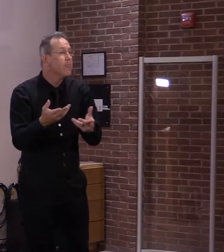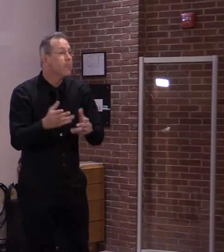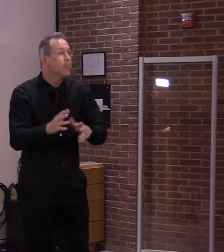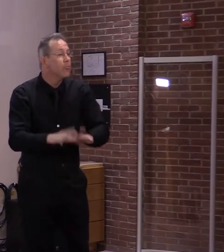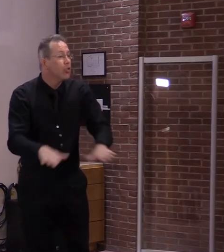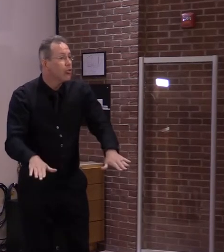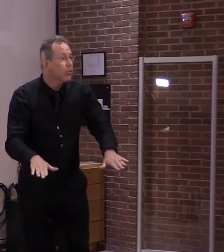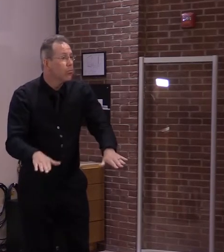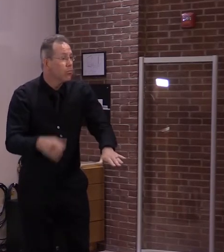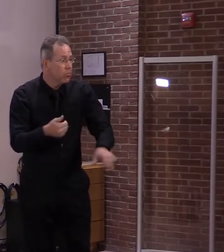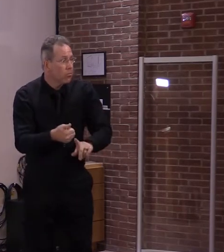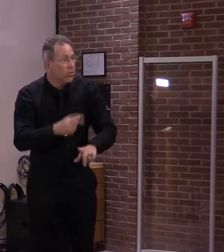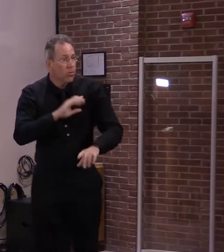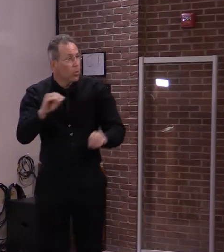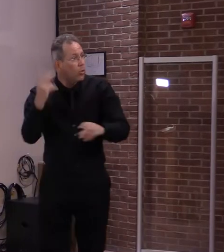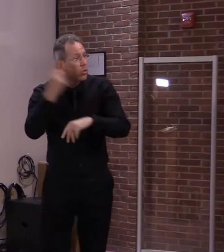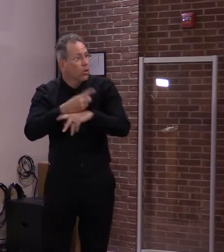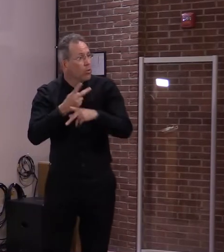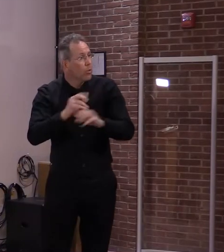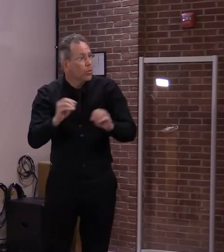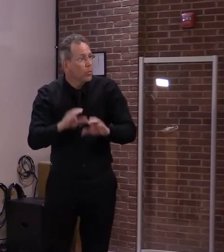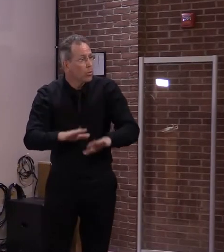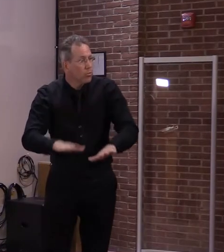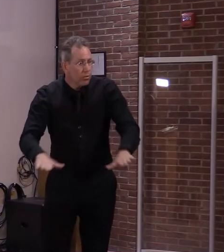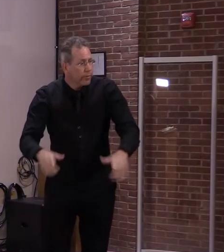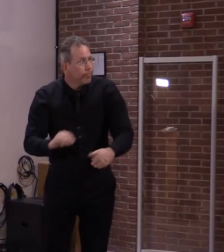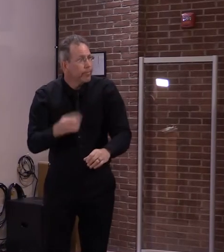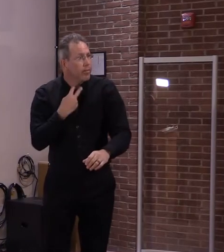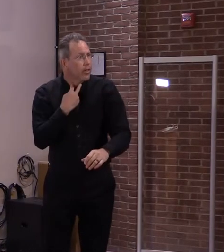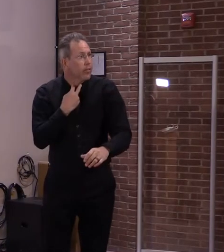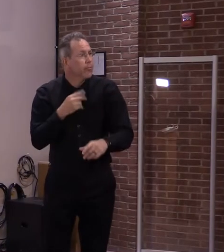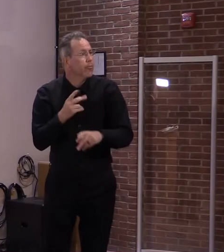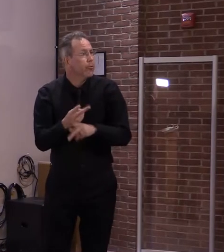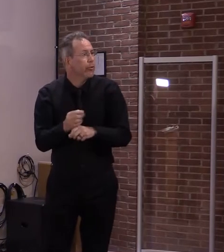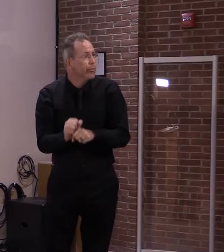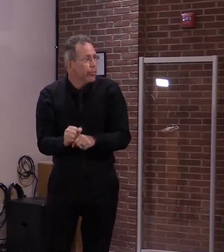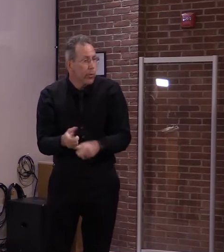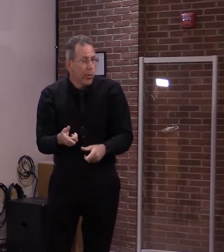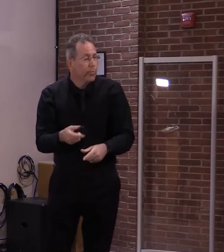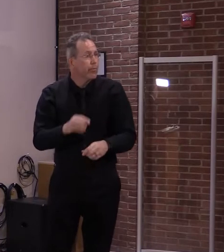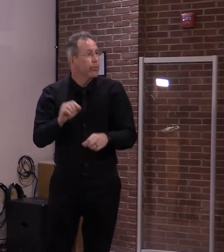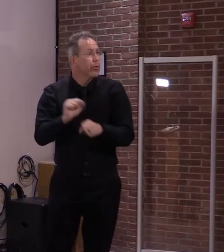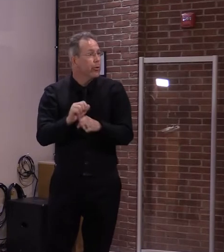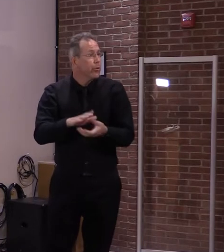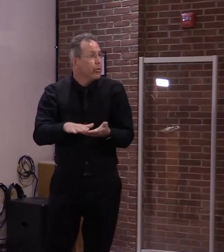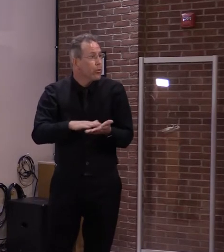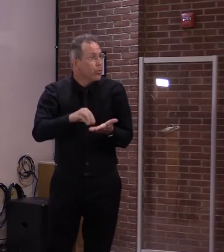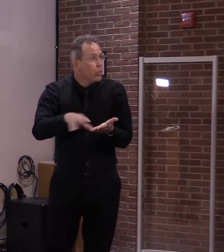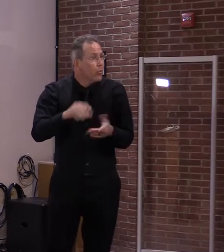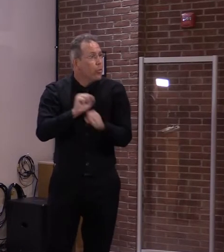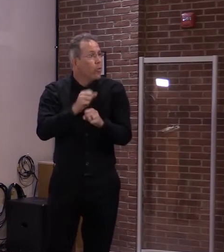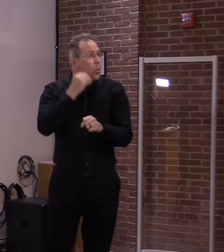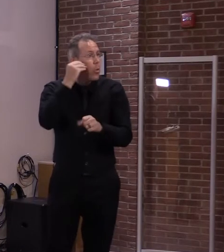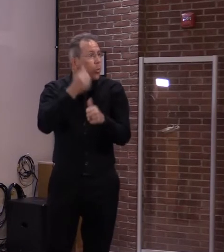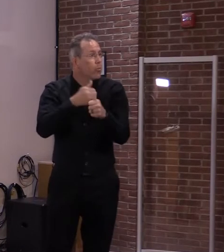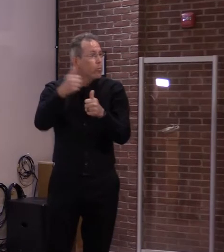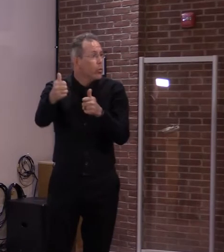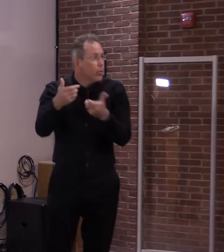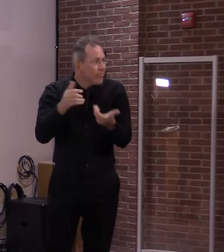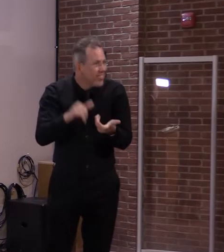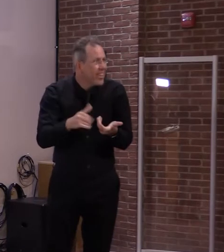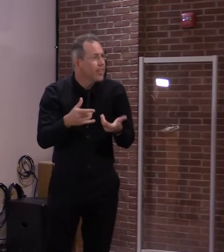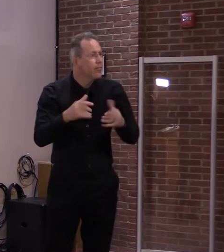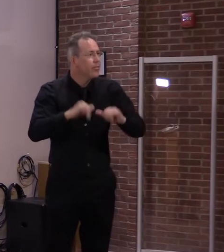their child care or is doing remote learning, or if the individual themselves has been instructed